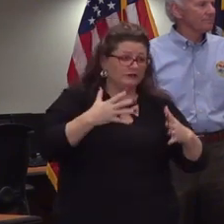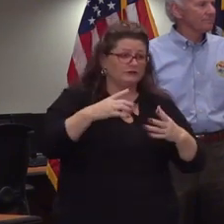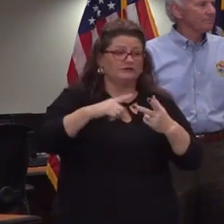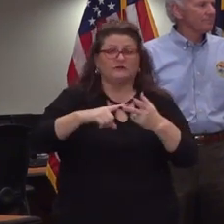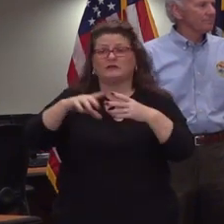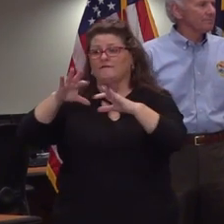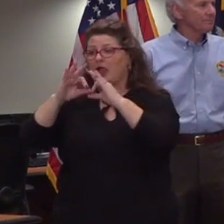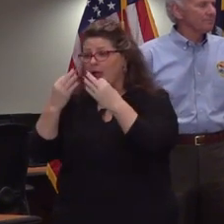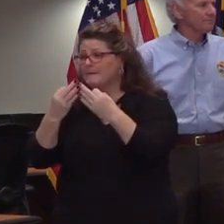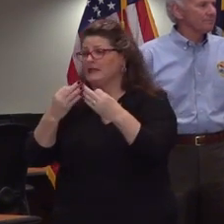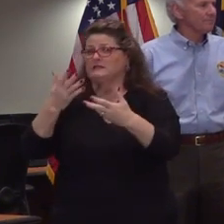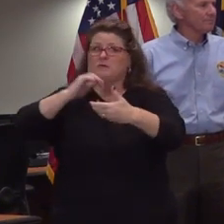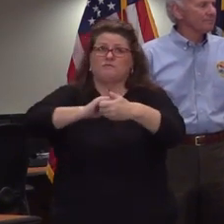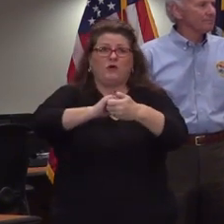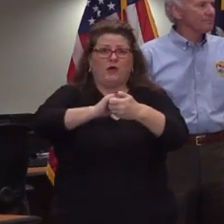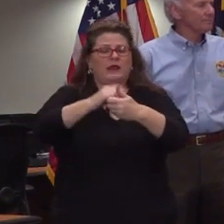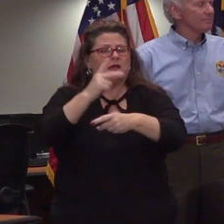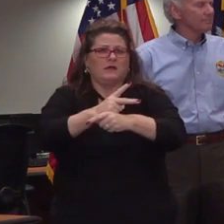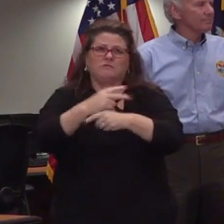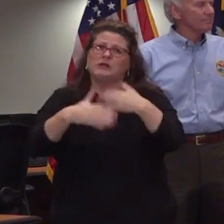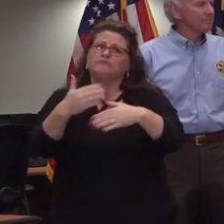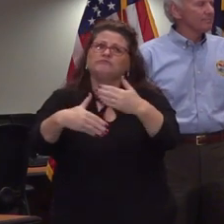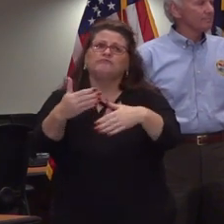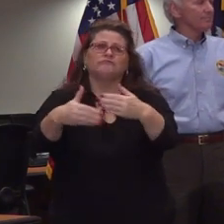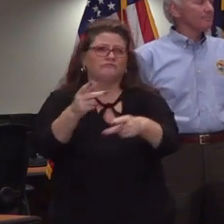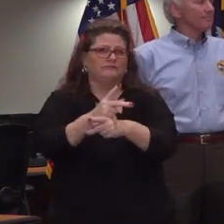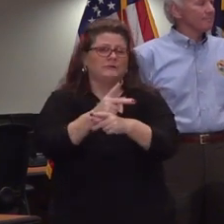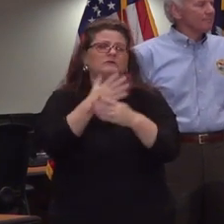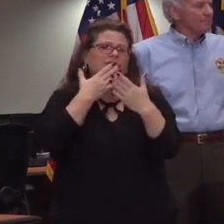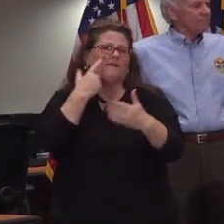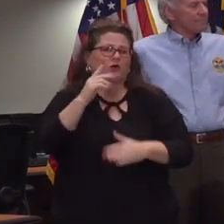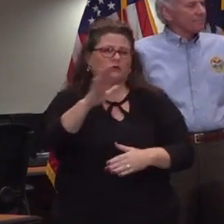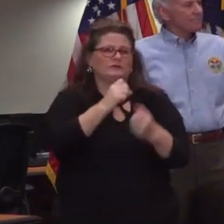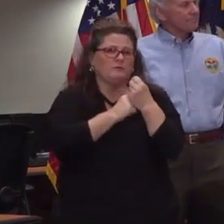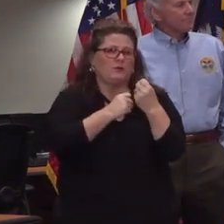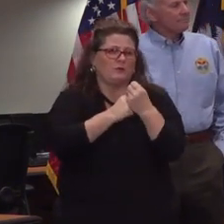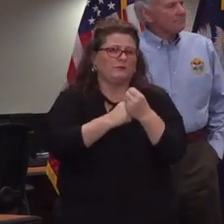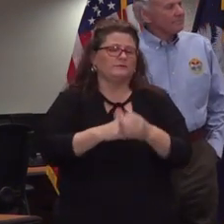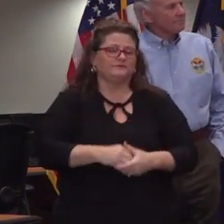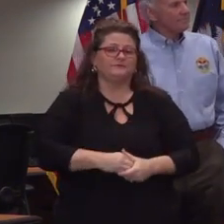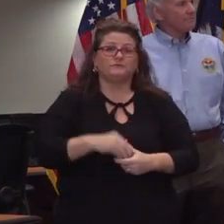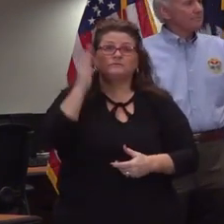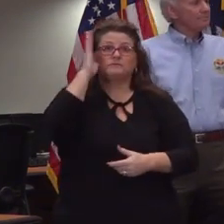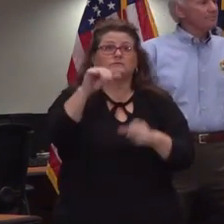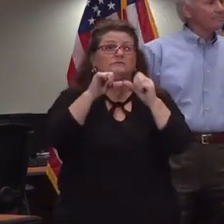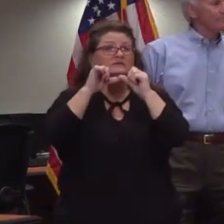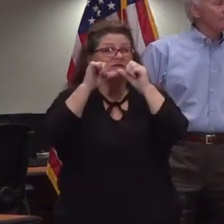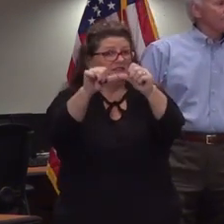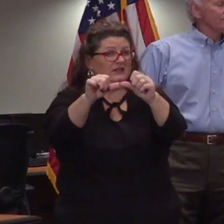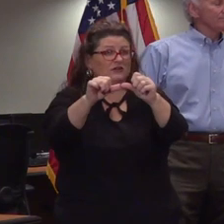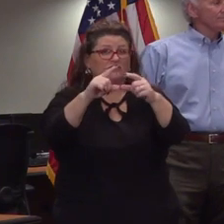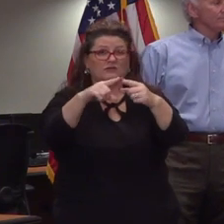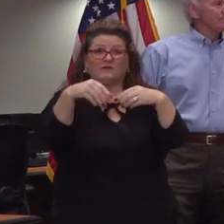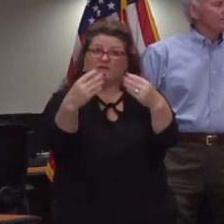well and thank you so much parents for supporting us through this we're going to continue to support you